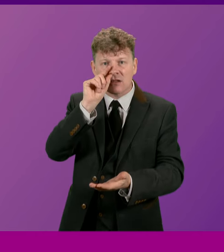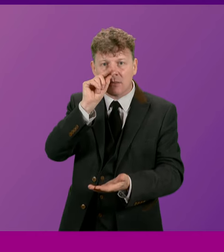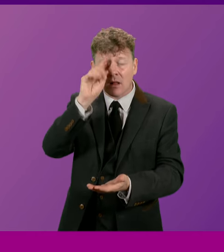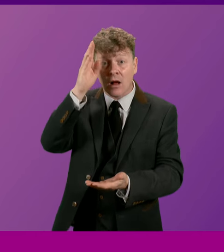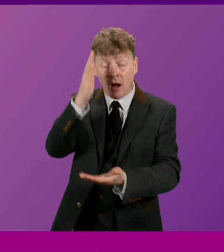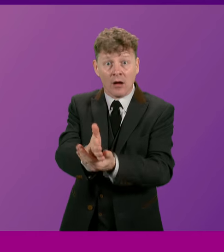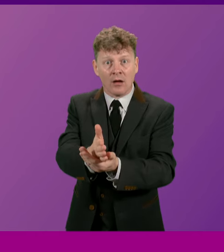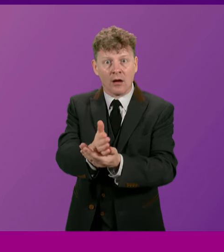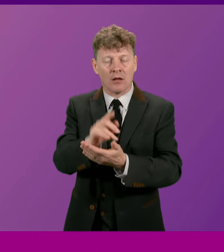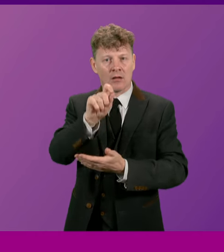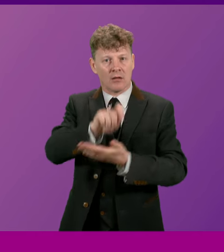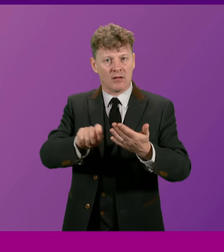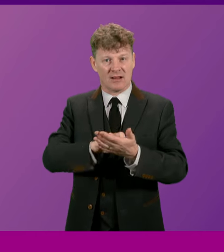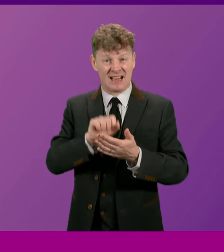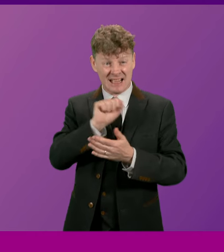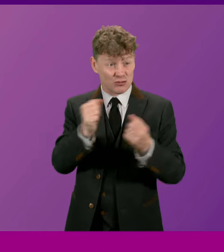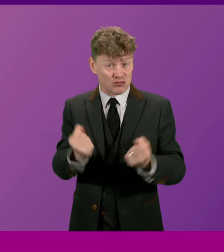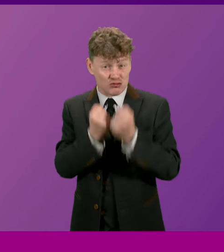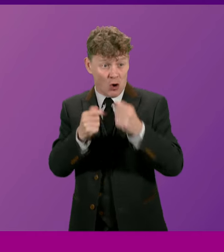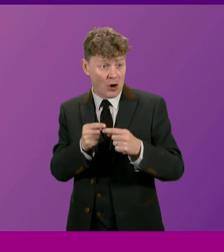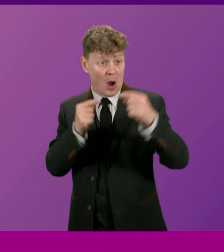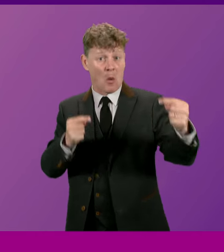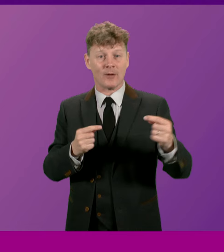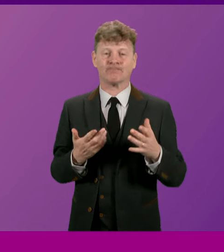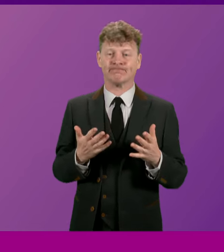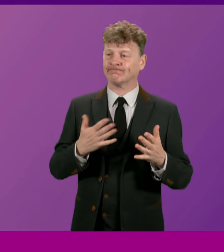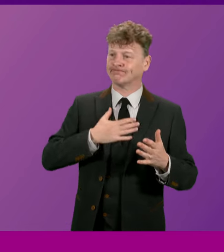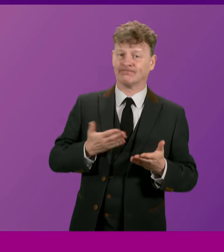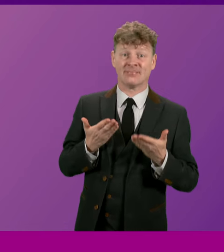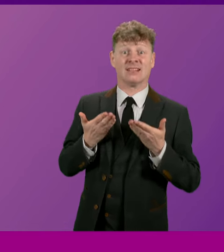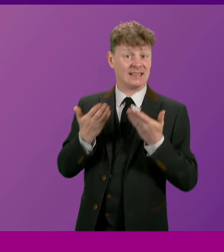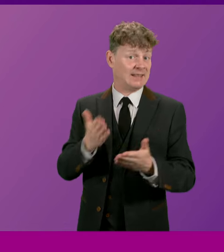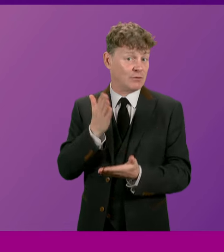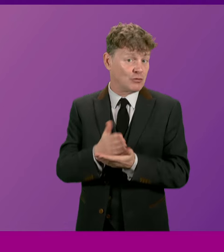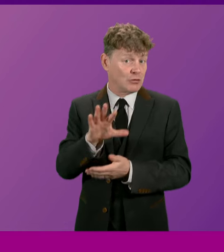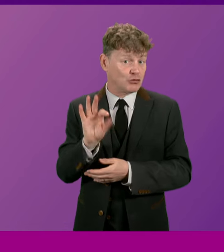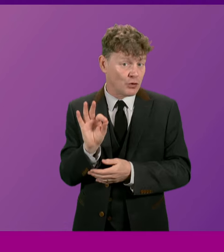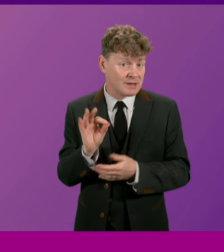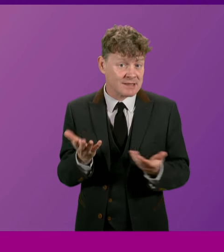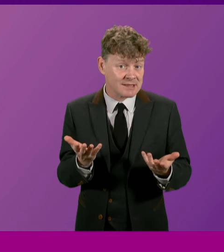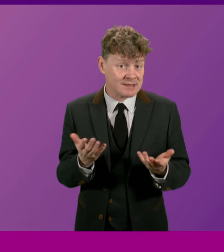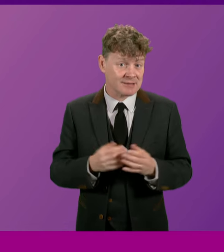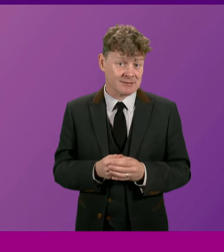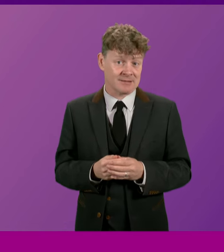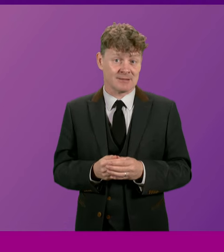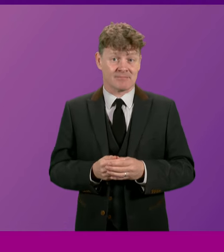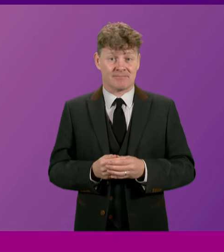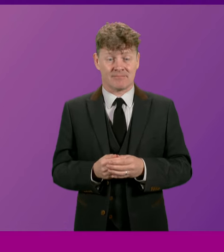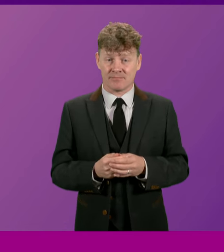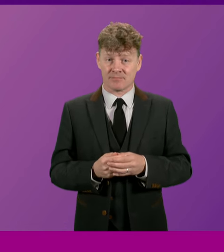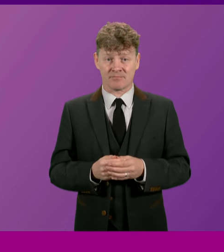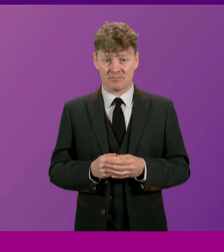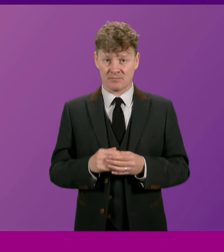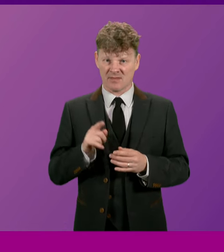strongest opponents had to recognise as a real choice which Scotland could make work. That legacy